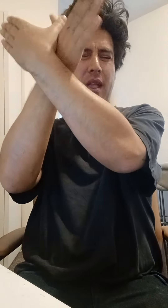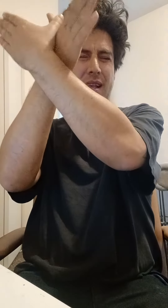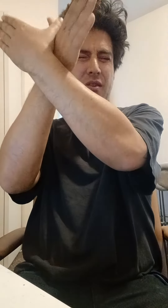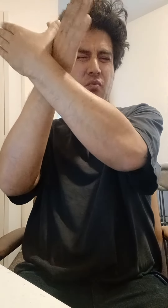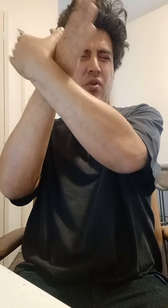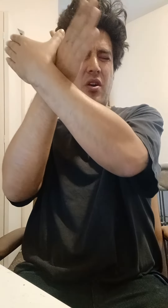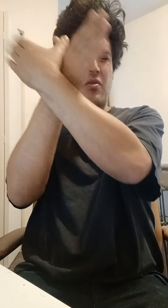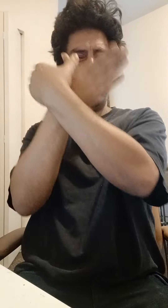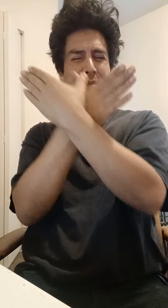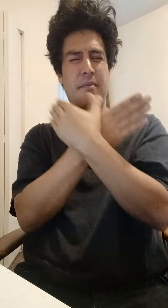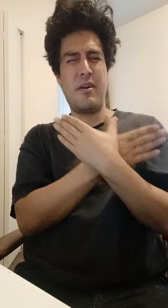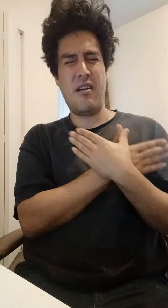we're all going to be a bird